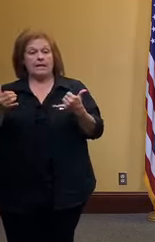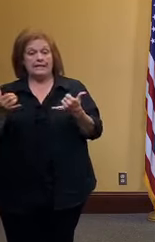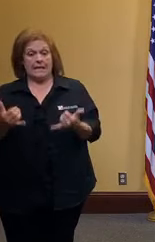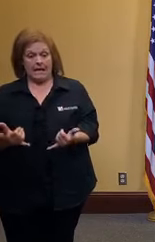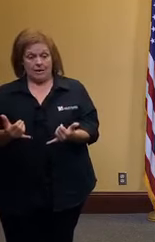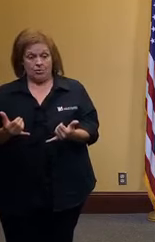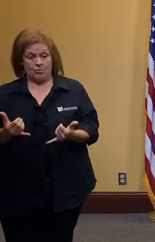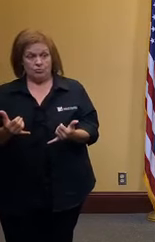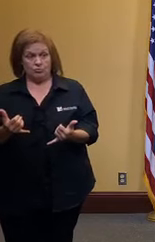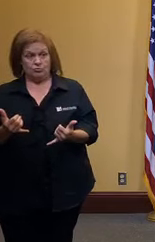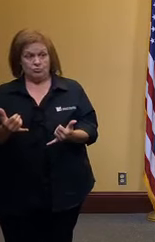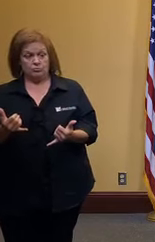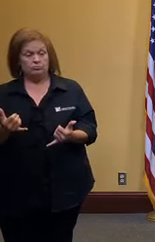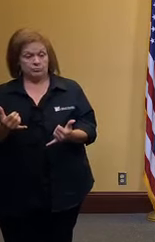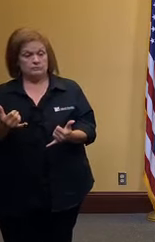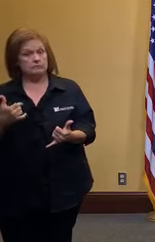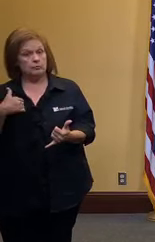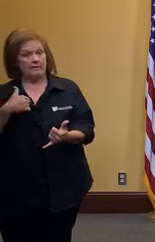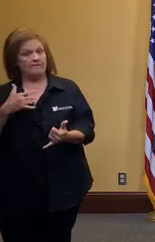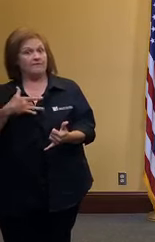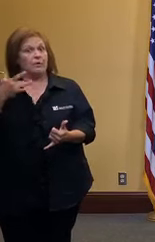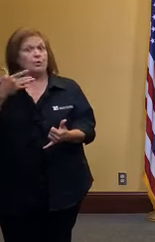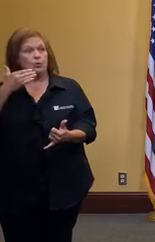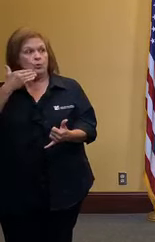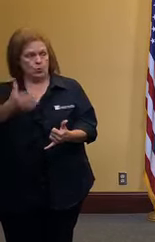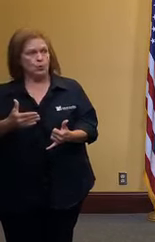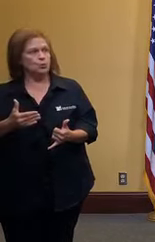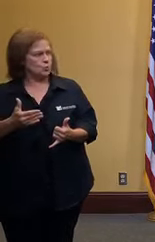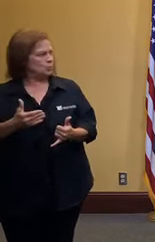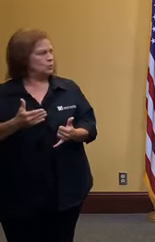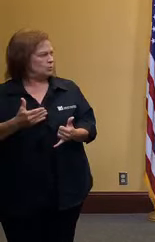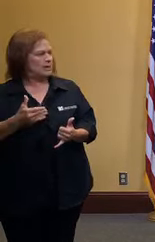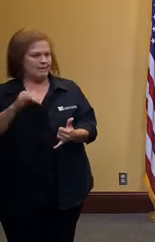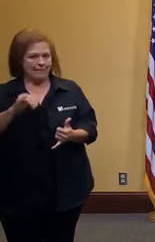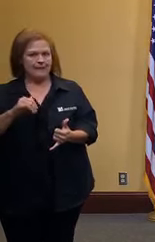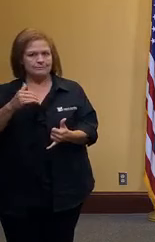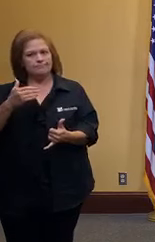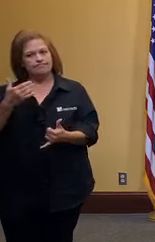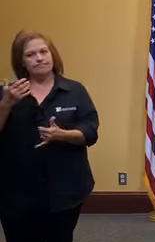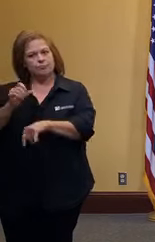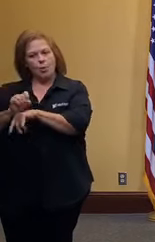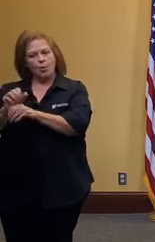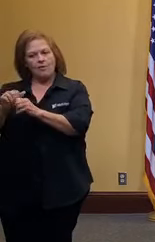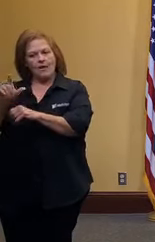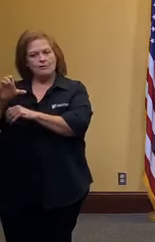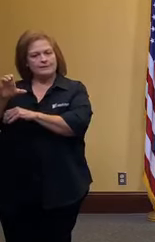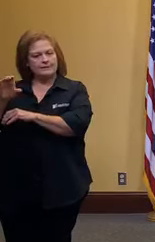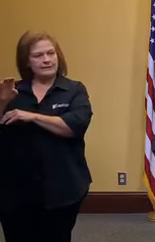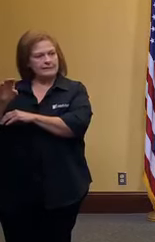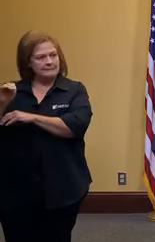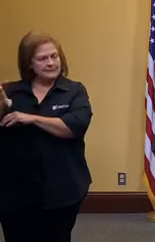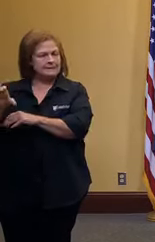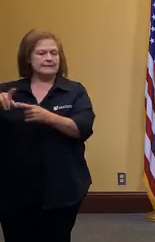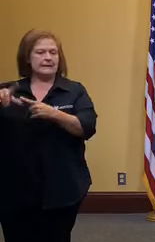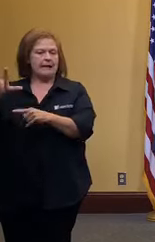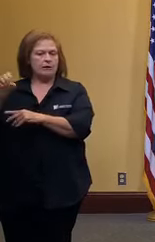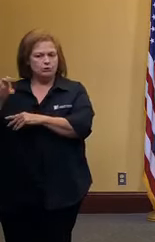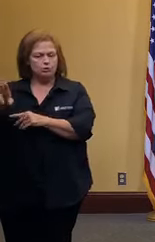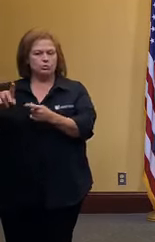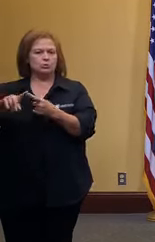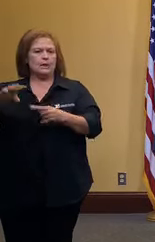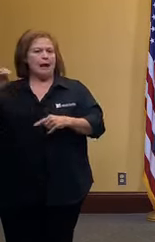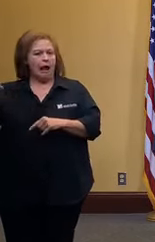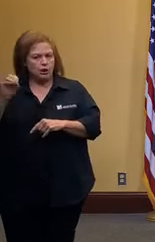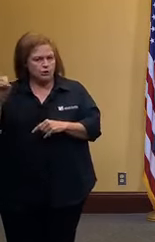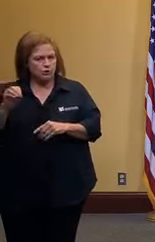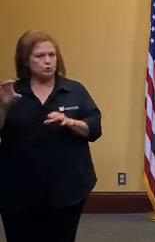we feel very confident that we can hit that and that's thanks to our partnership with lcmc with lsu ushner